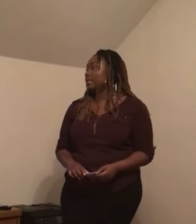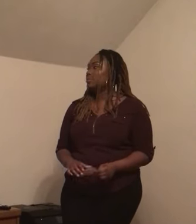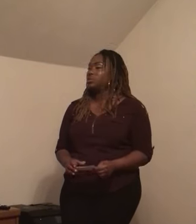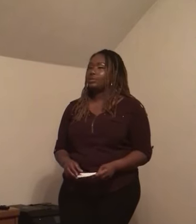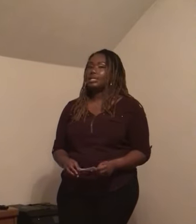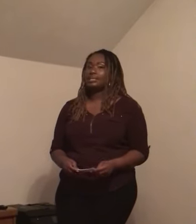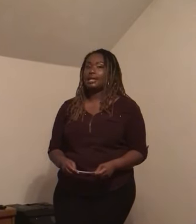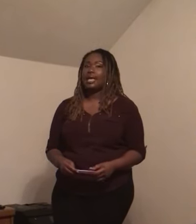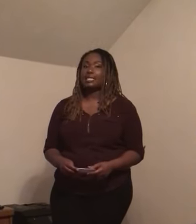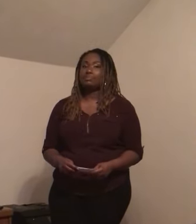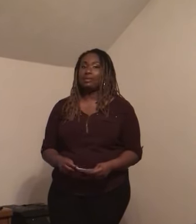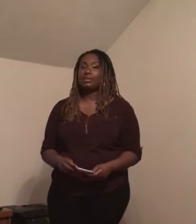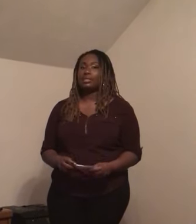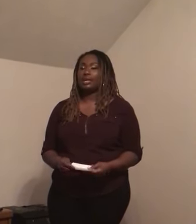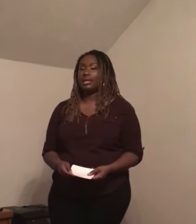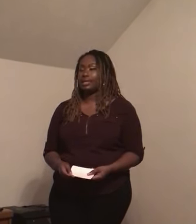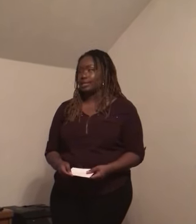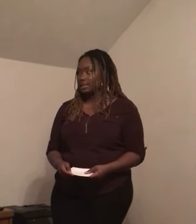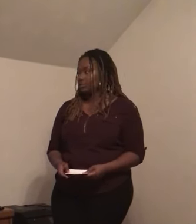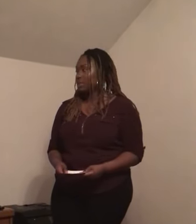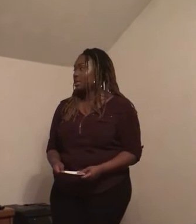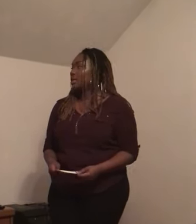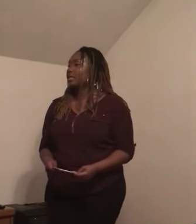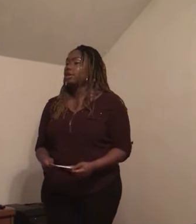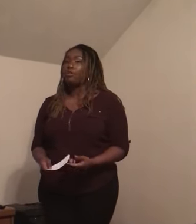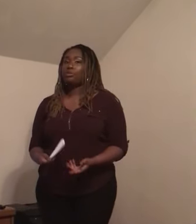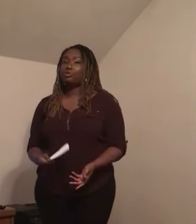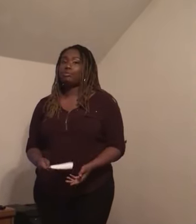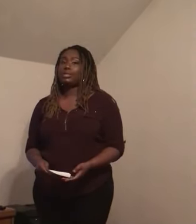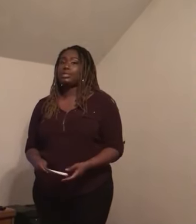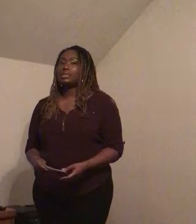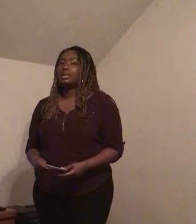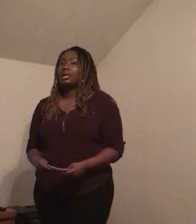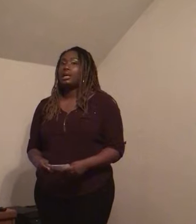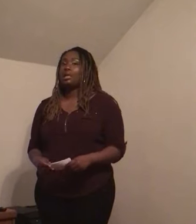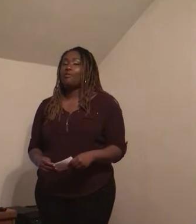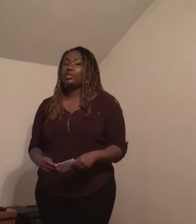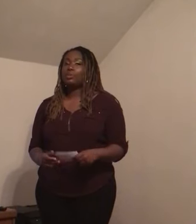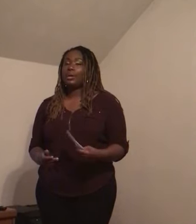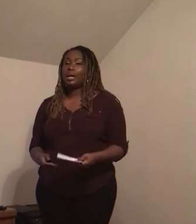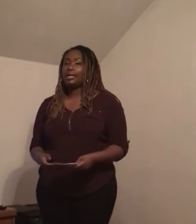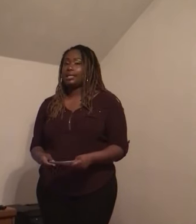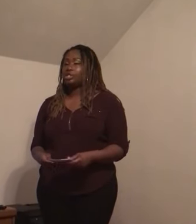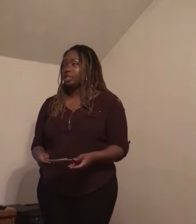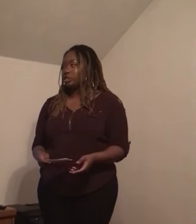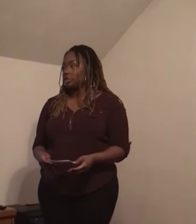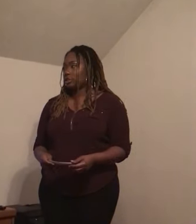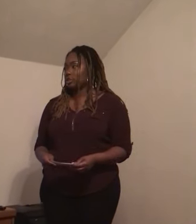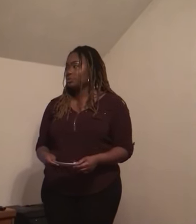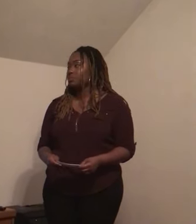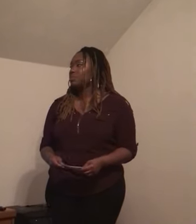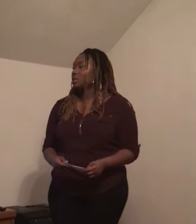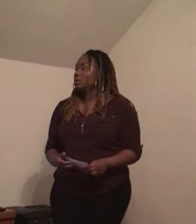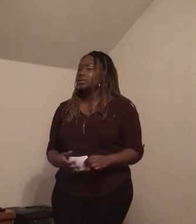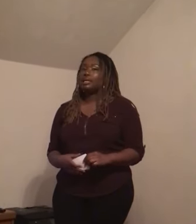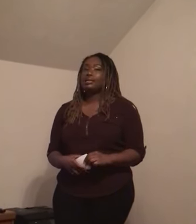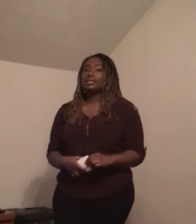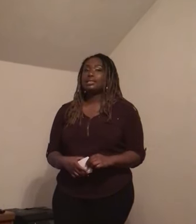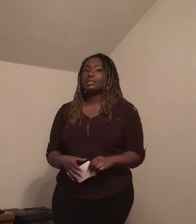employs signs made with the hands and other movements along with the body and gestures. And this